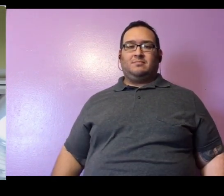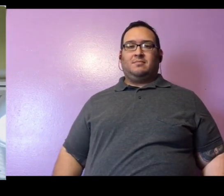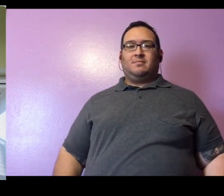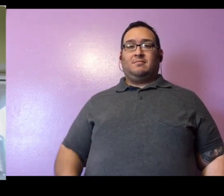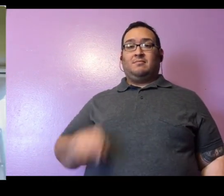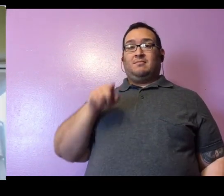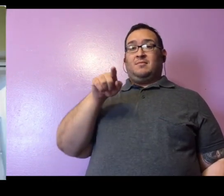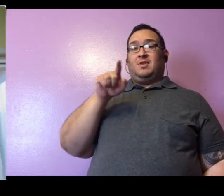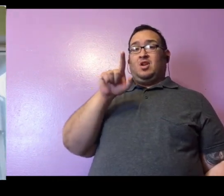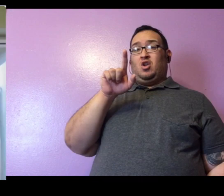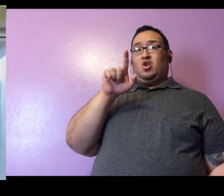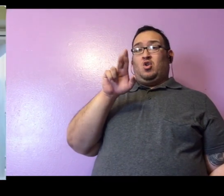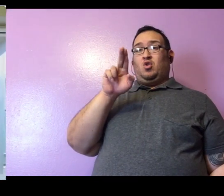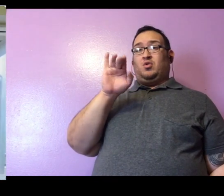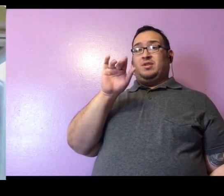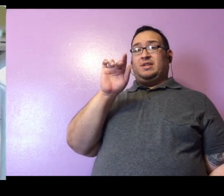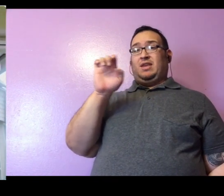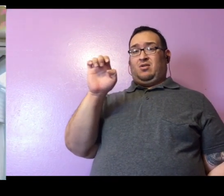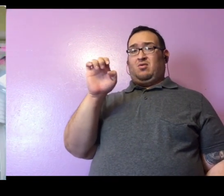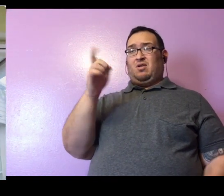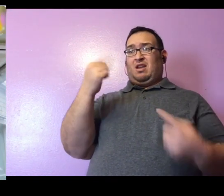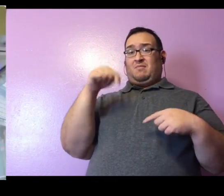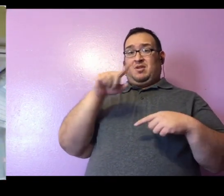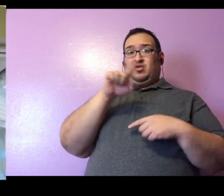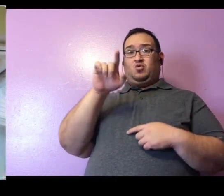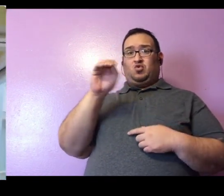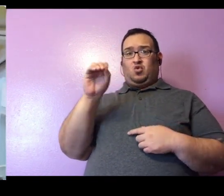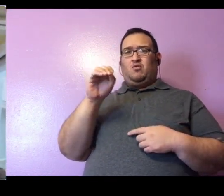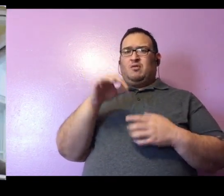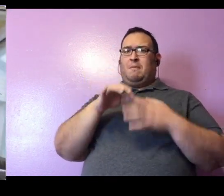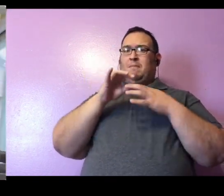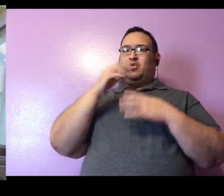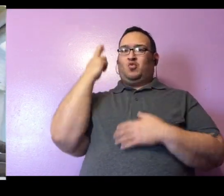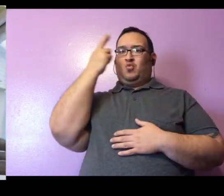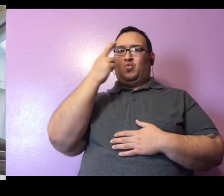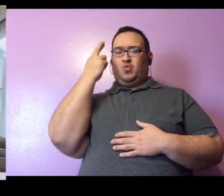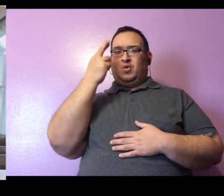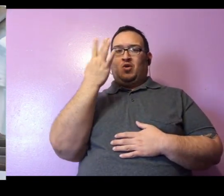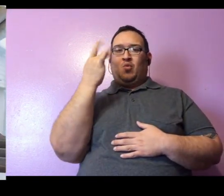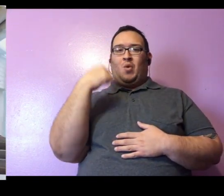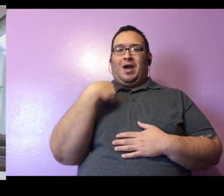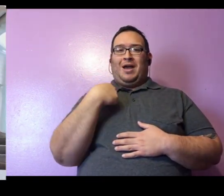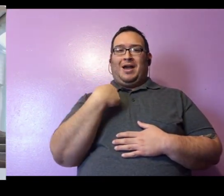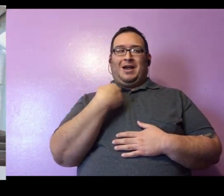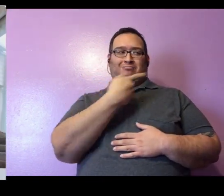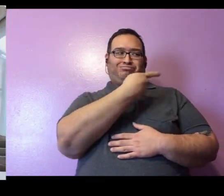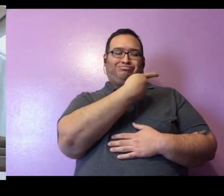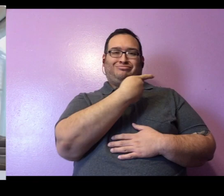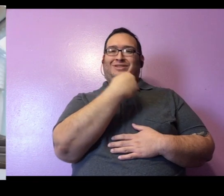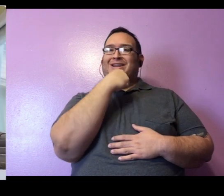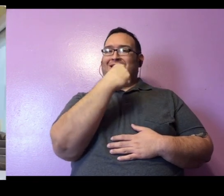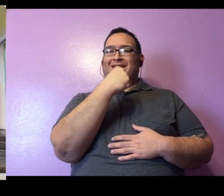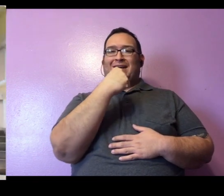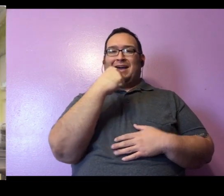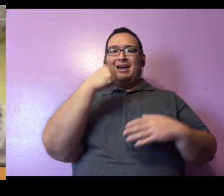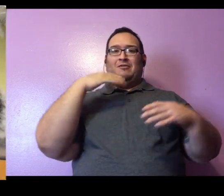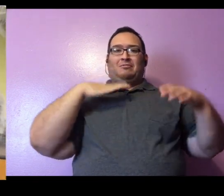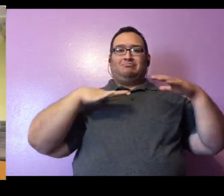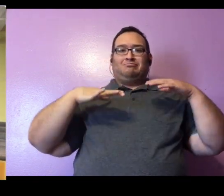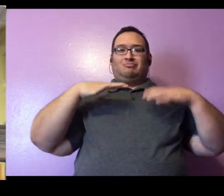Lucille came to the zoo for a very special reason. And that's also the reason why Colleen and I are not in uniform today. Yeah, you